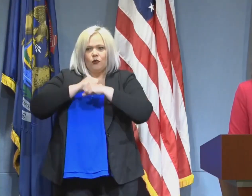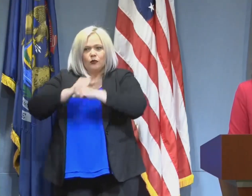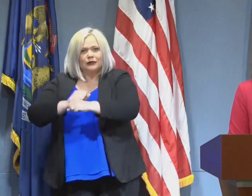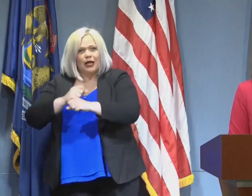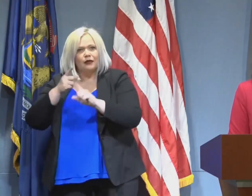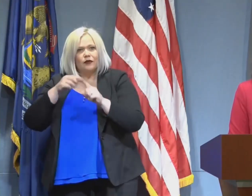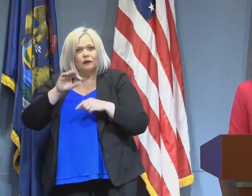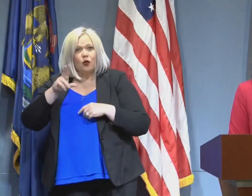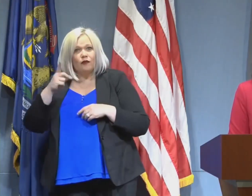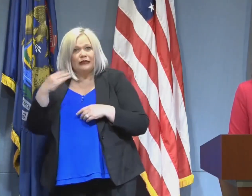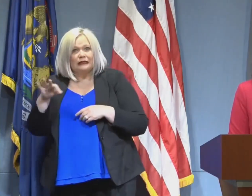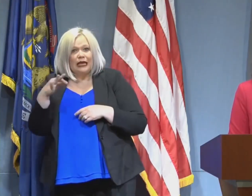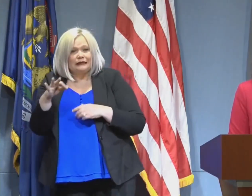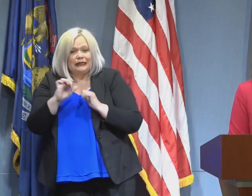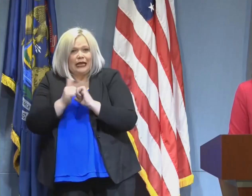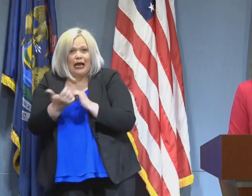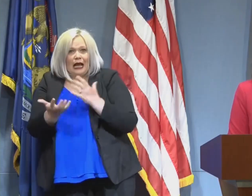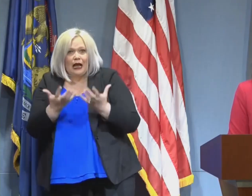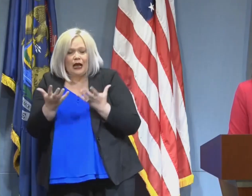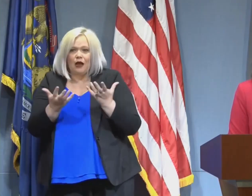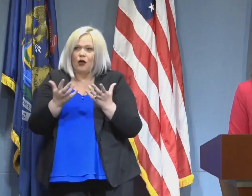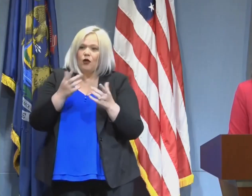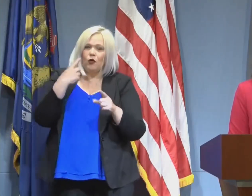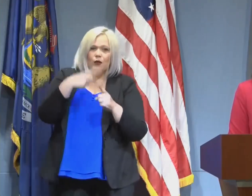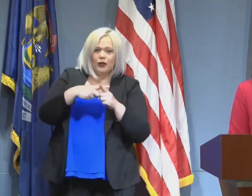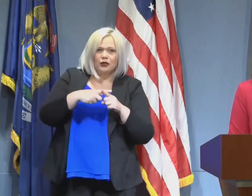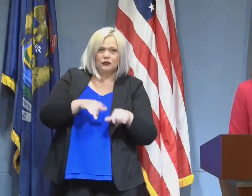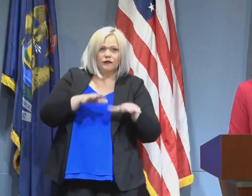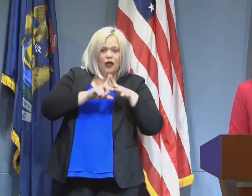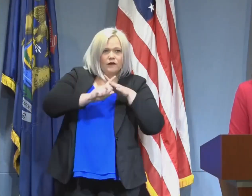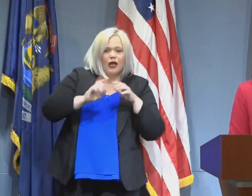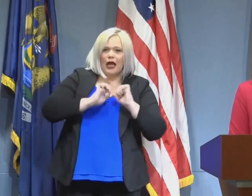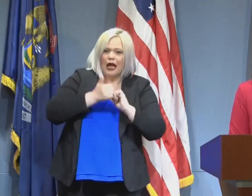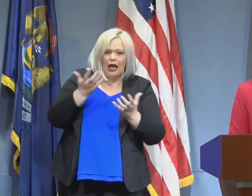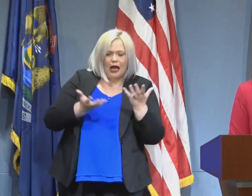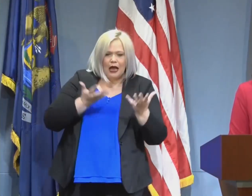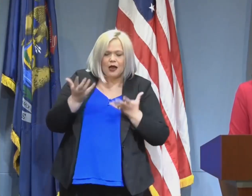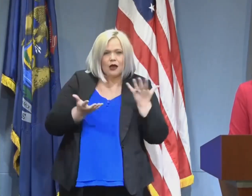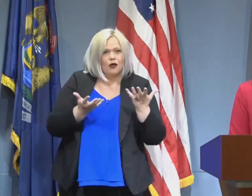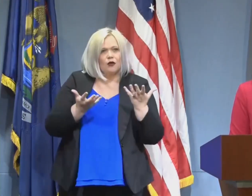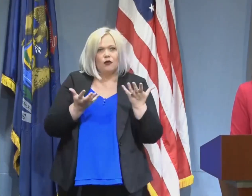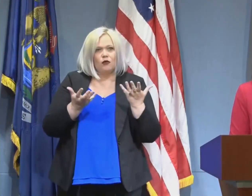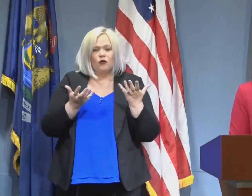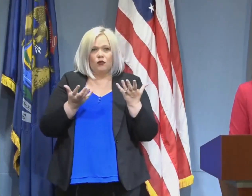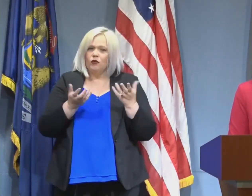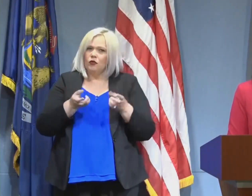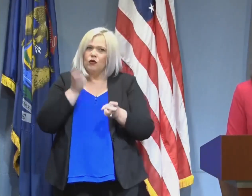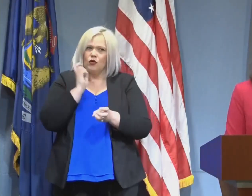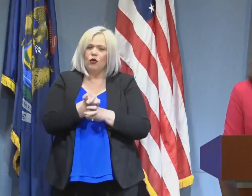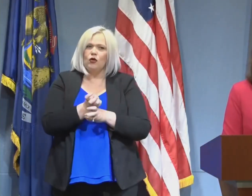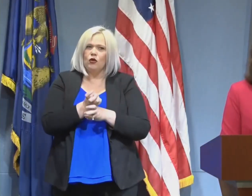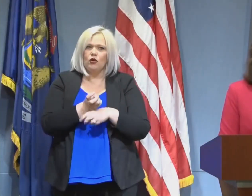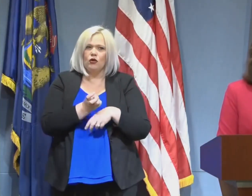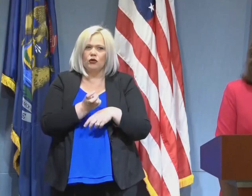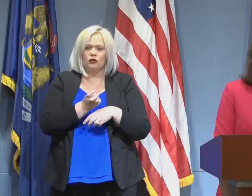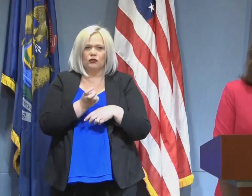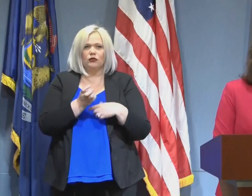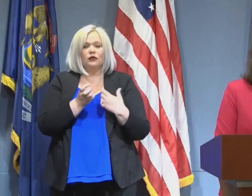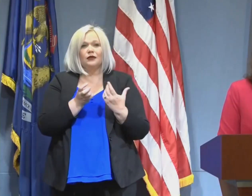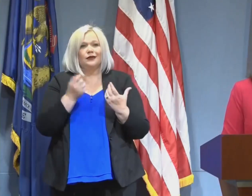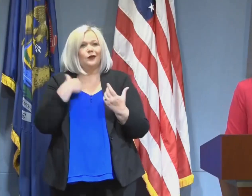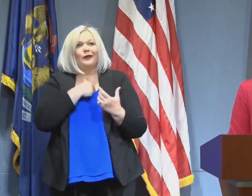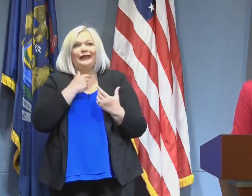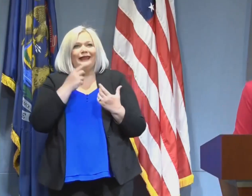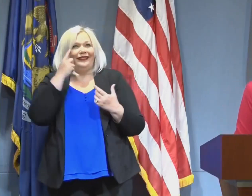They've been running all of their exercises. Of course, no one anticipated we'd be in the midst of a global pandemic when and if and when something like this happened,